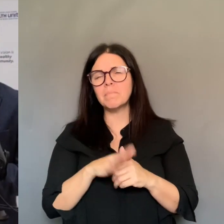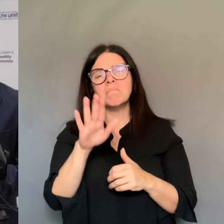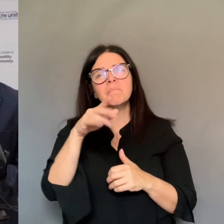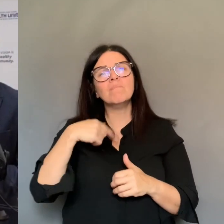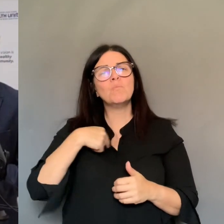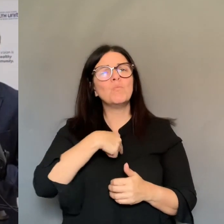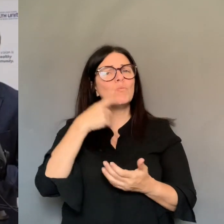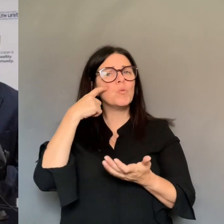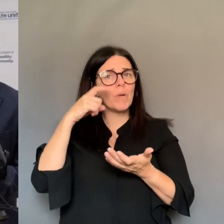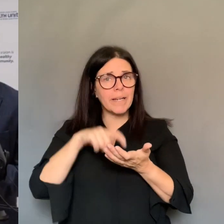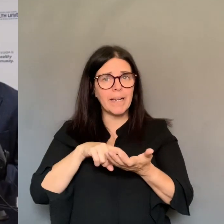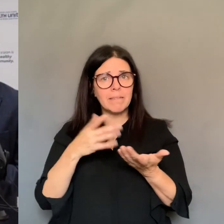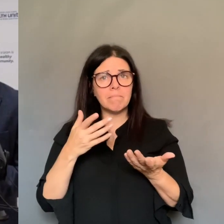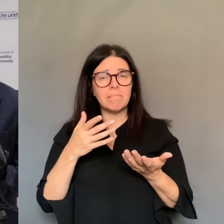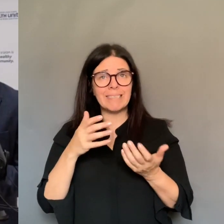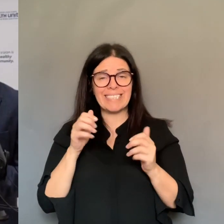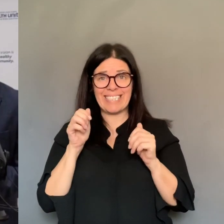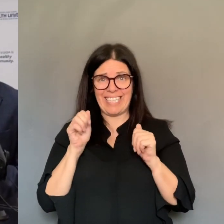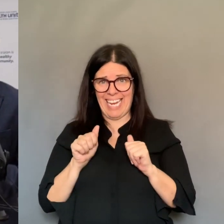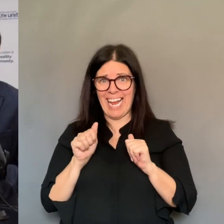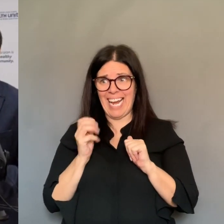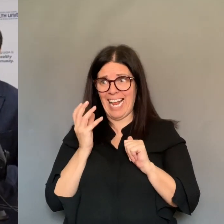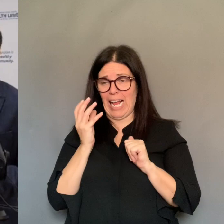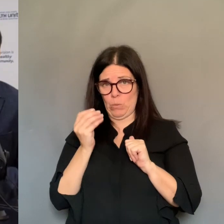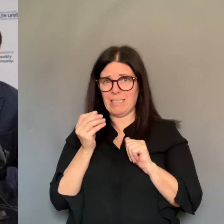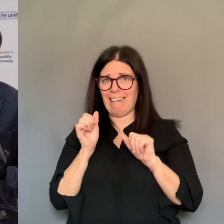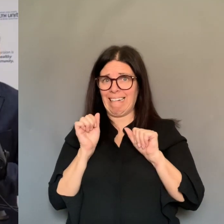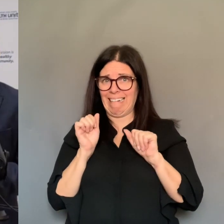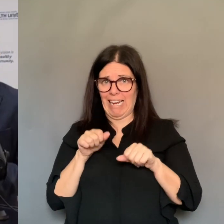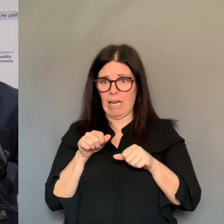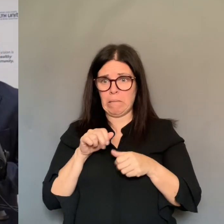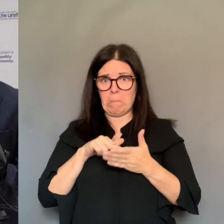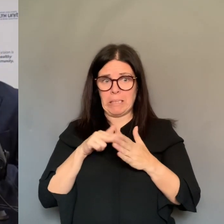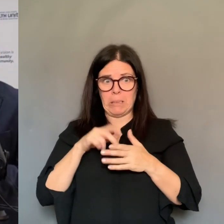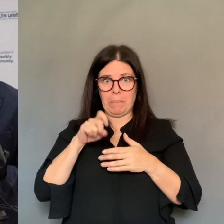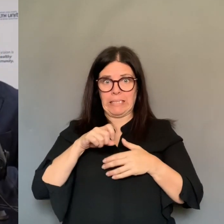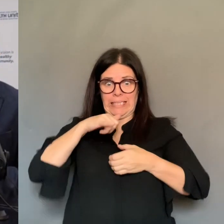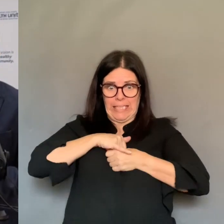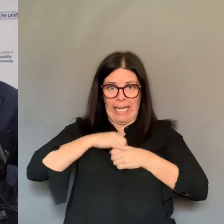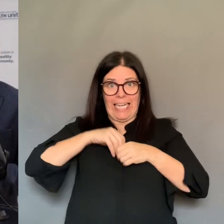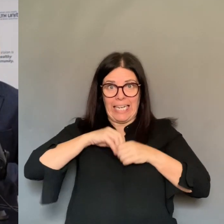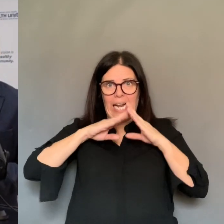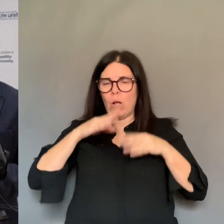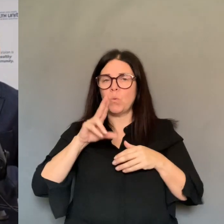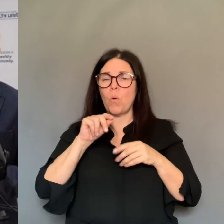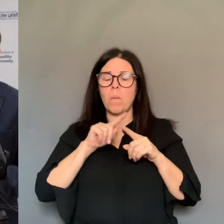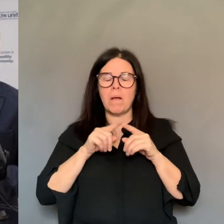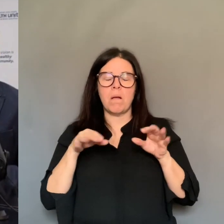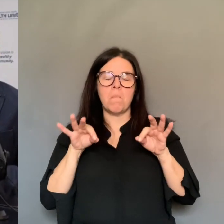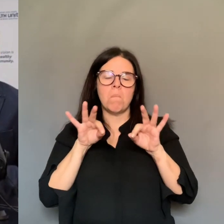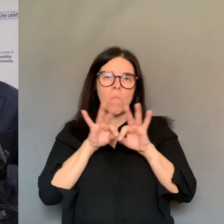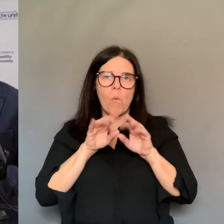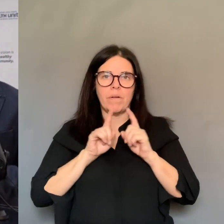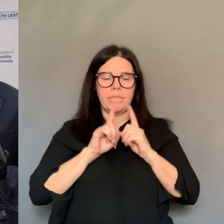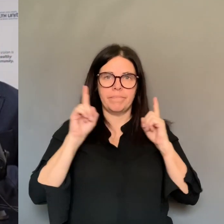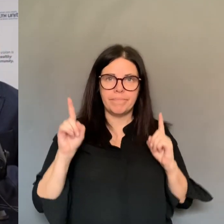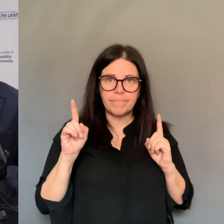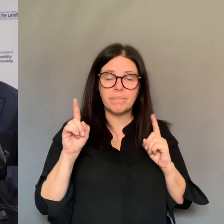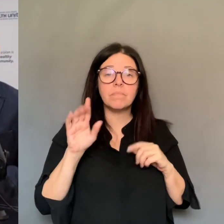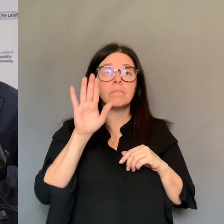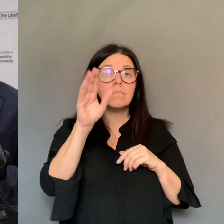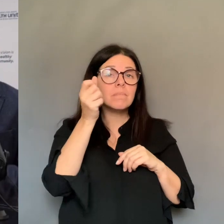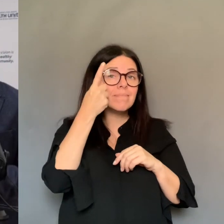is to ensure that they're physically distancing. People who are asked to self-isolate, they should not go outside at all.